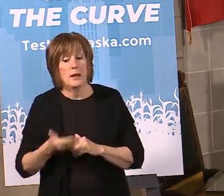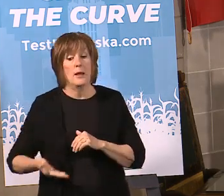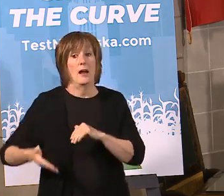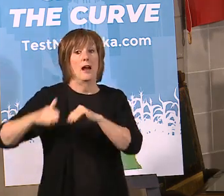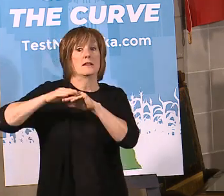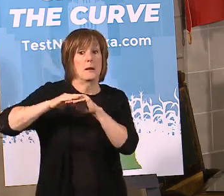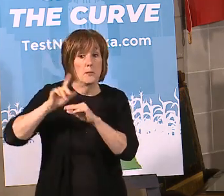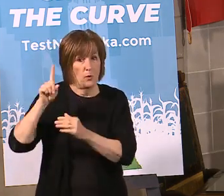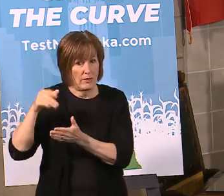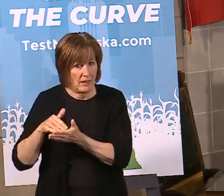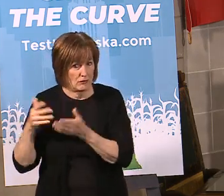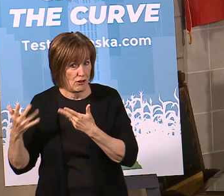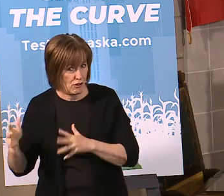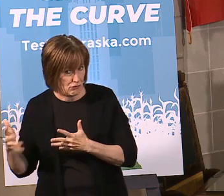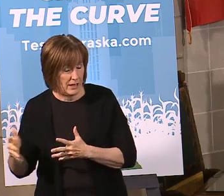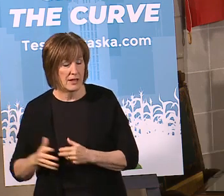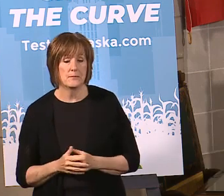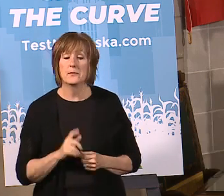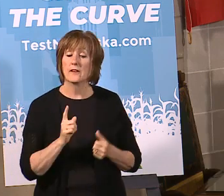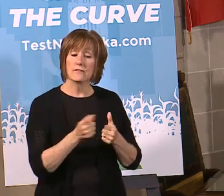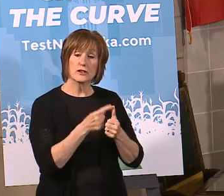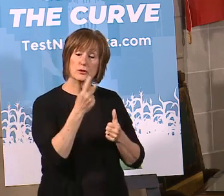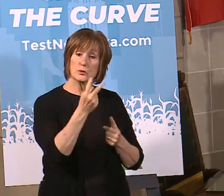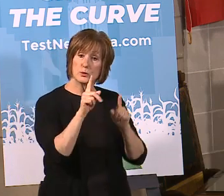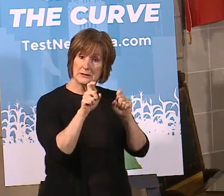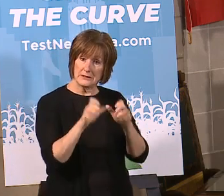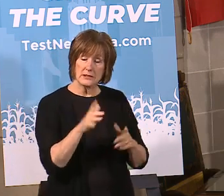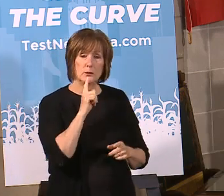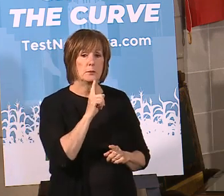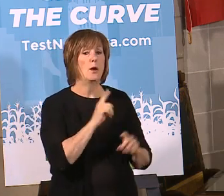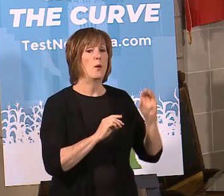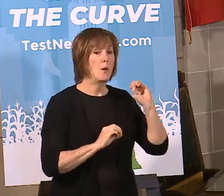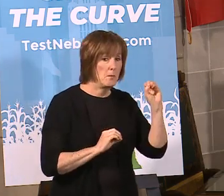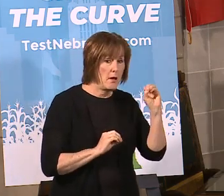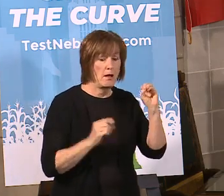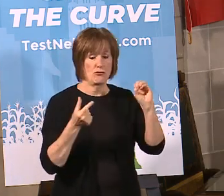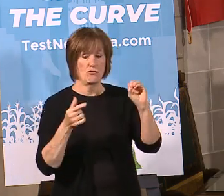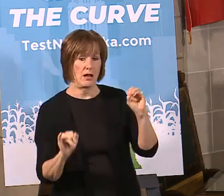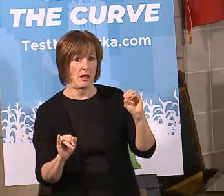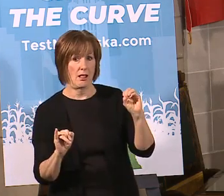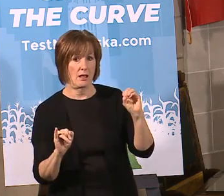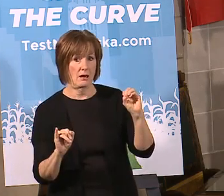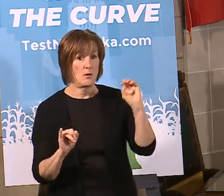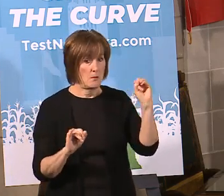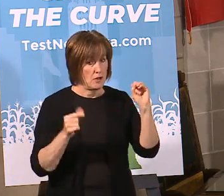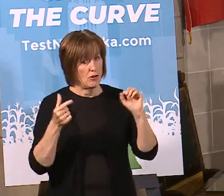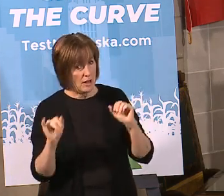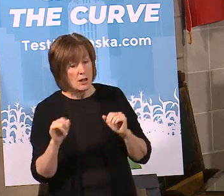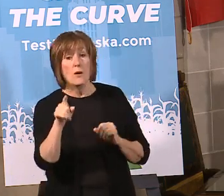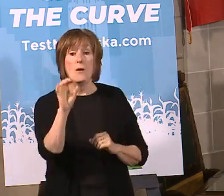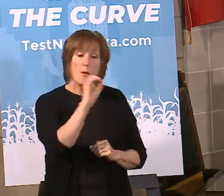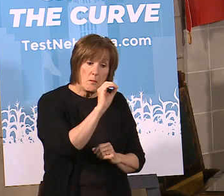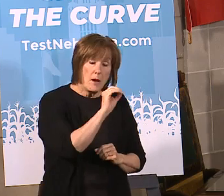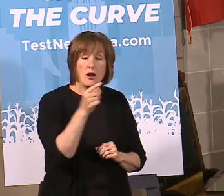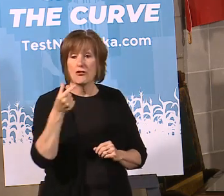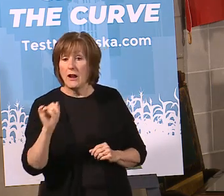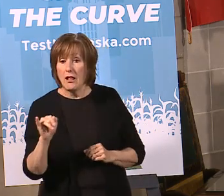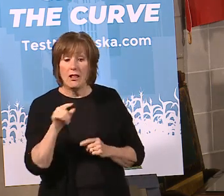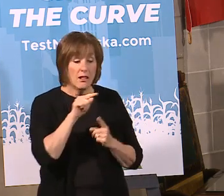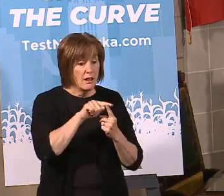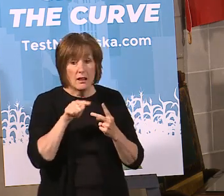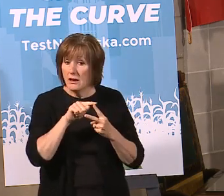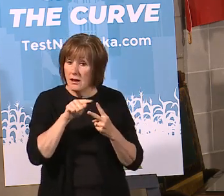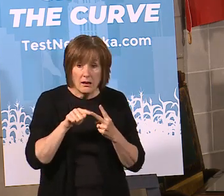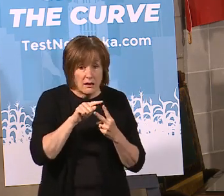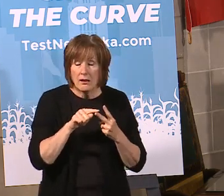tests a day. Our first two testing sites will be Omaha and Grand Island. So especially if you're from the Omaha or Grand Island area.